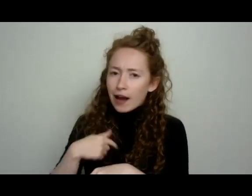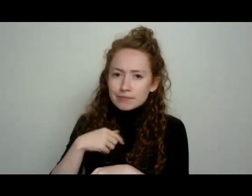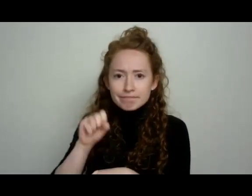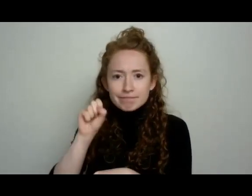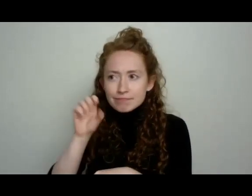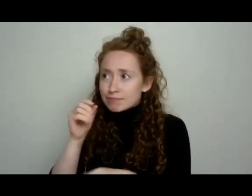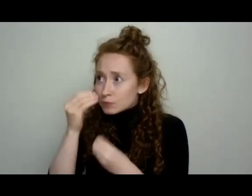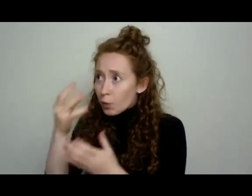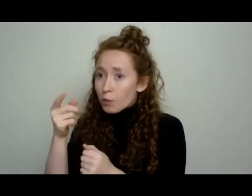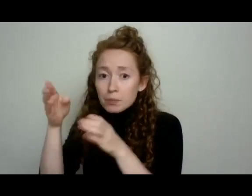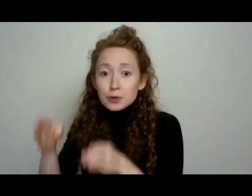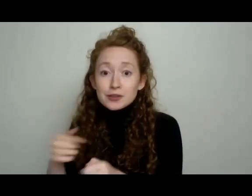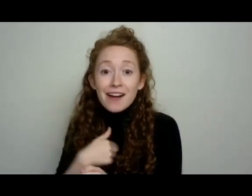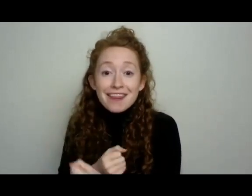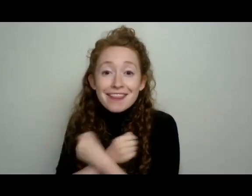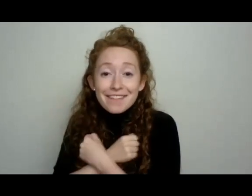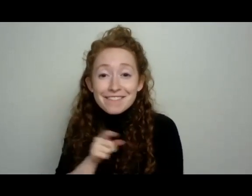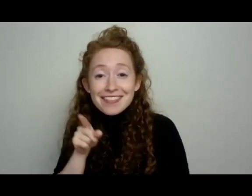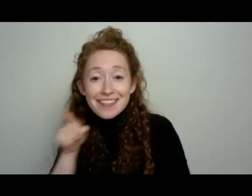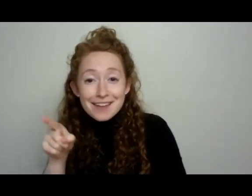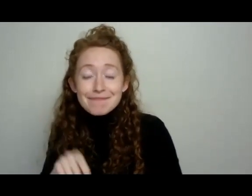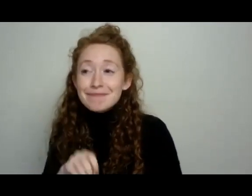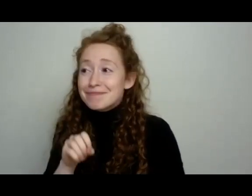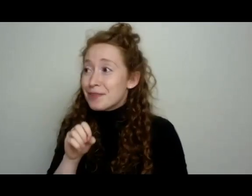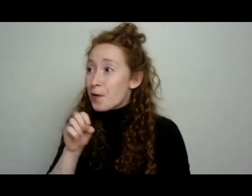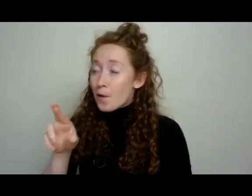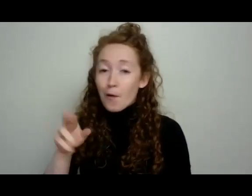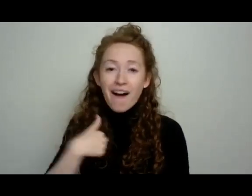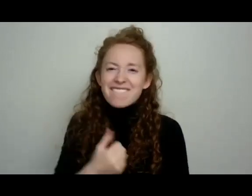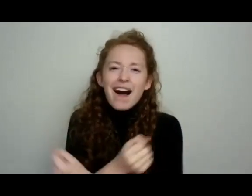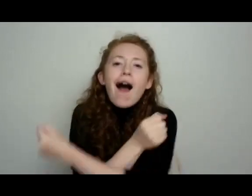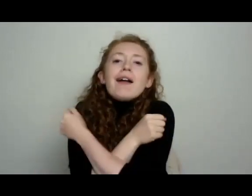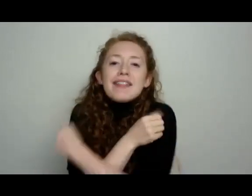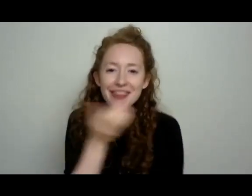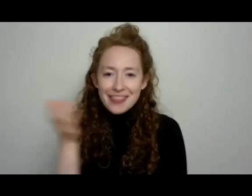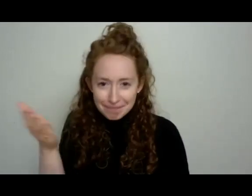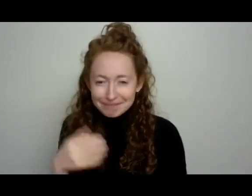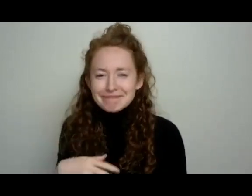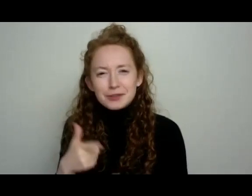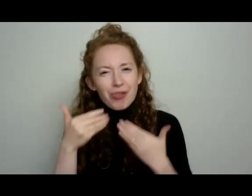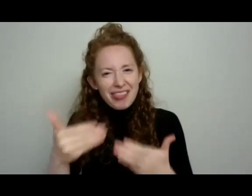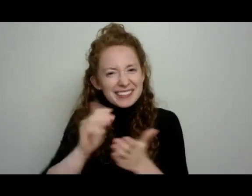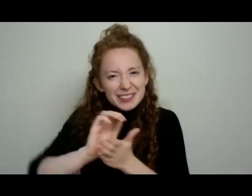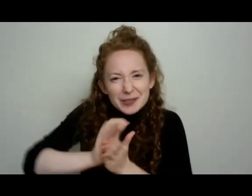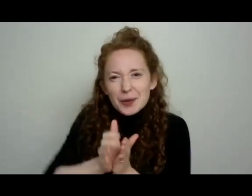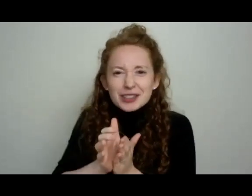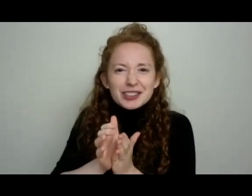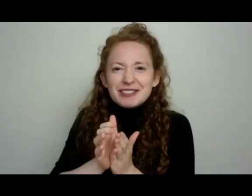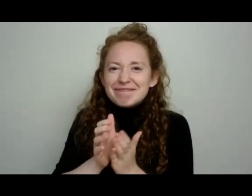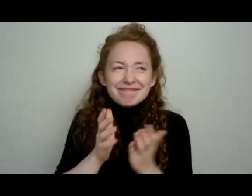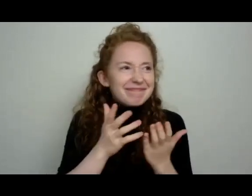Let's not hold back. Let's squish those cucumber beetles and squish neoliberal